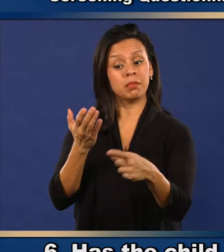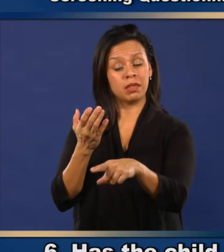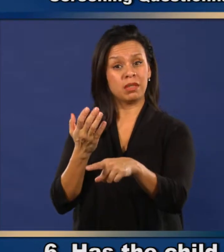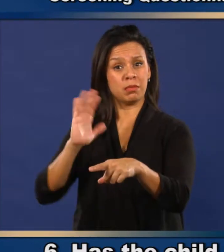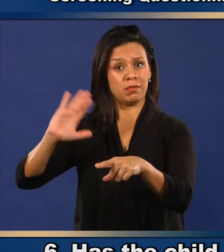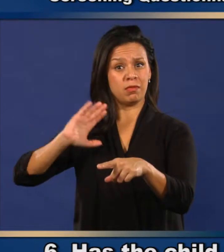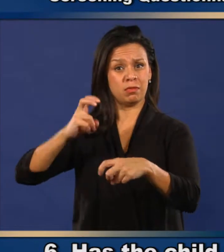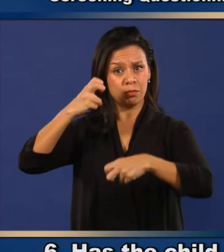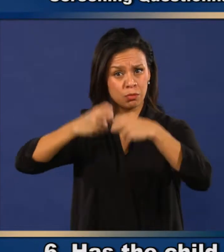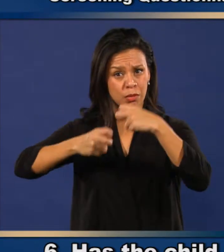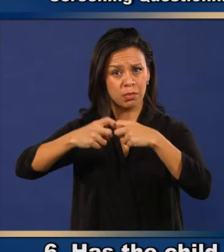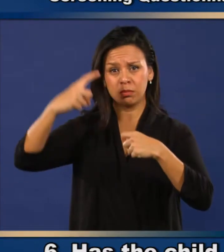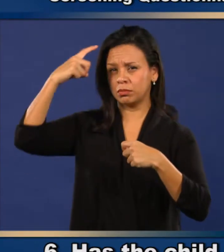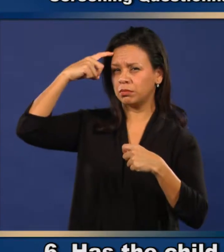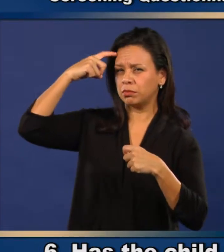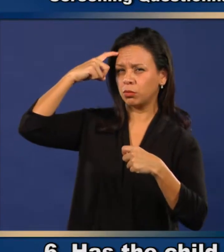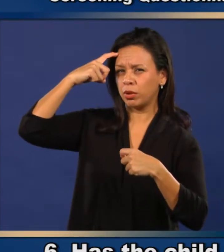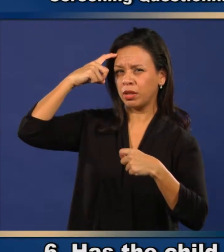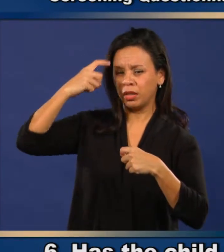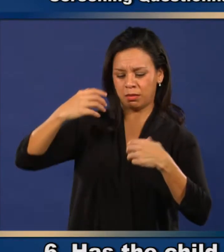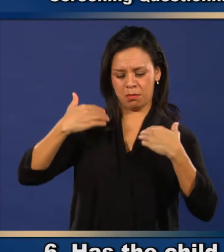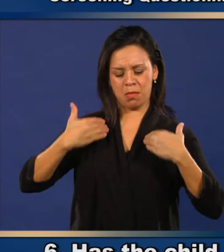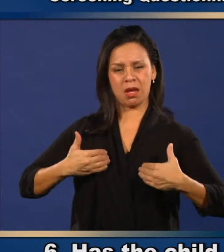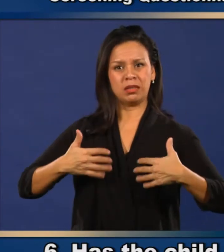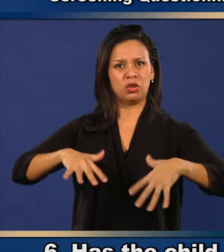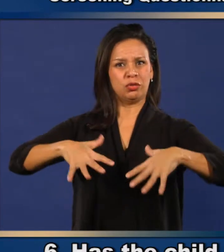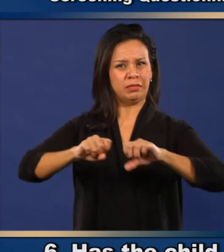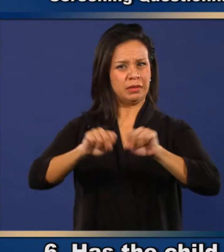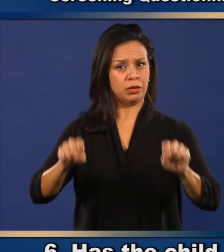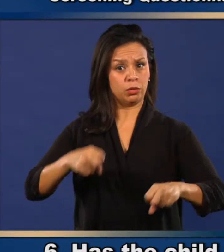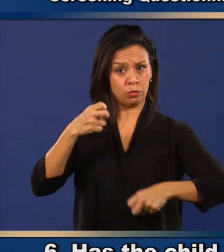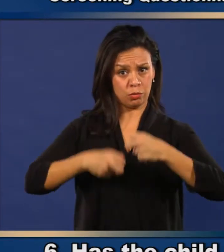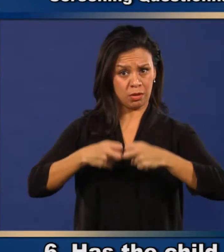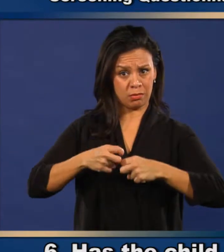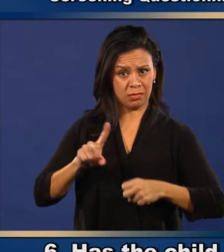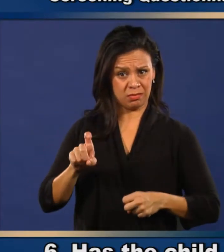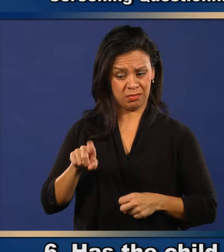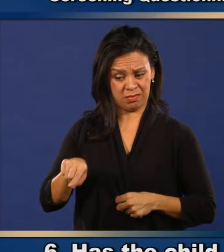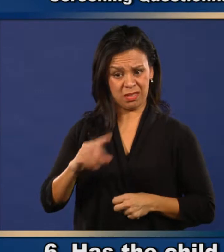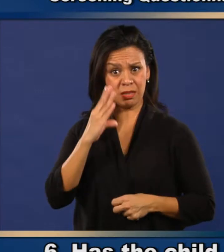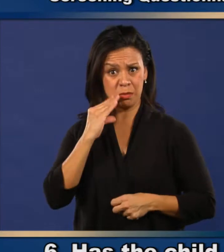Number the child had brain or other nervous system problems?